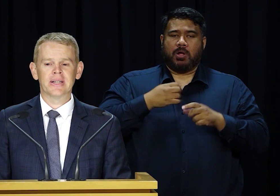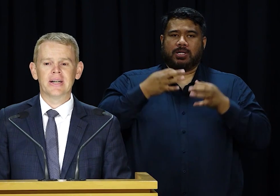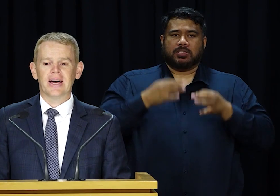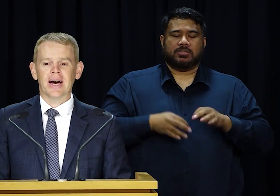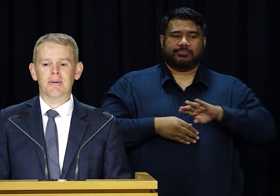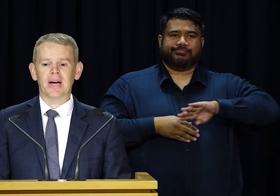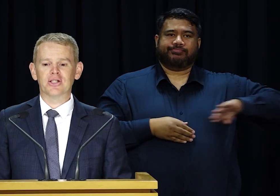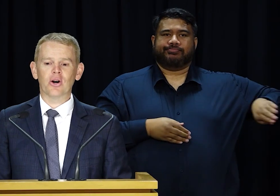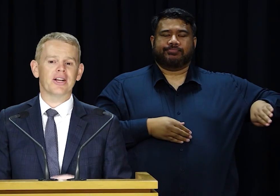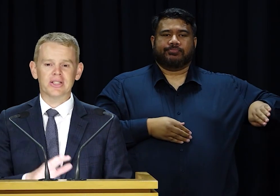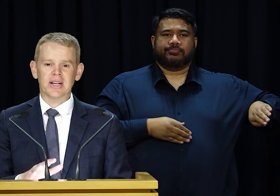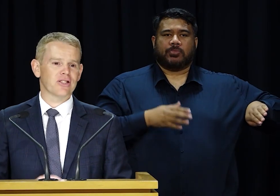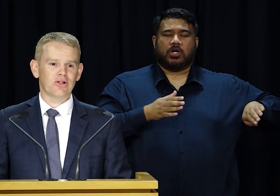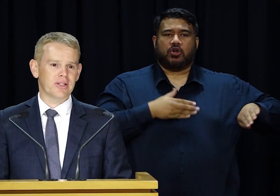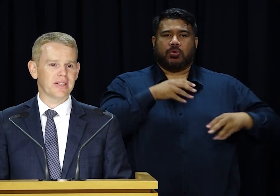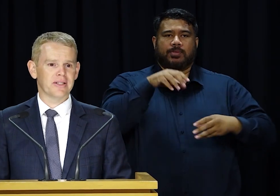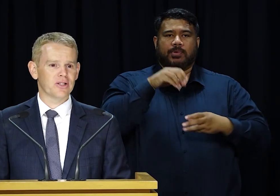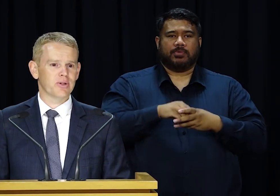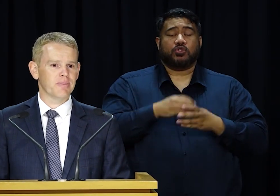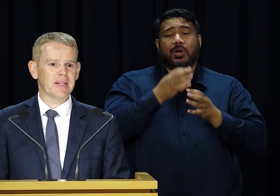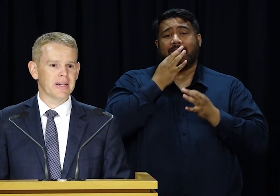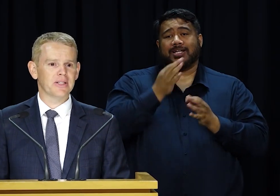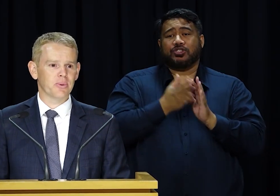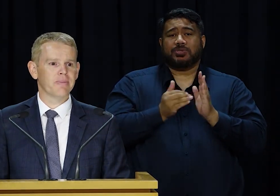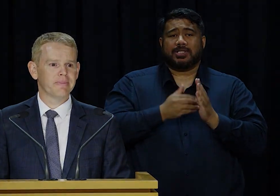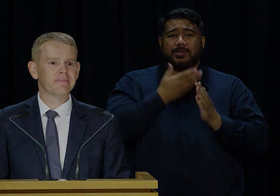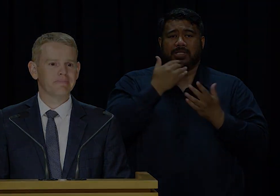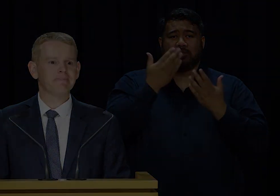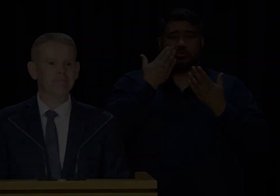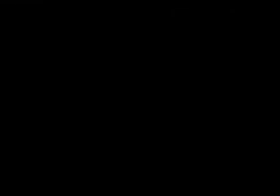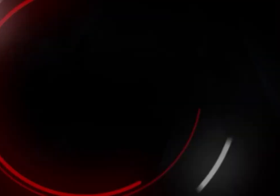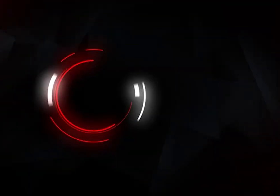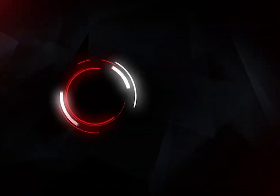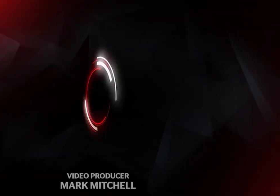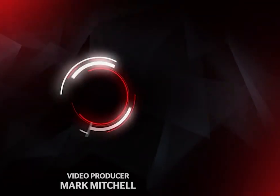limelight. And so I just ask New Zealanders to respect that as well.